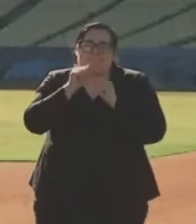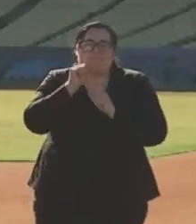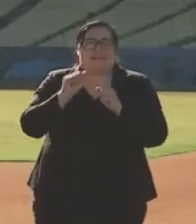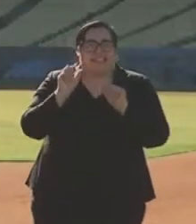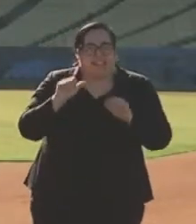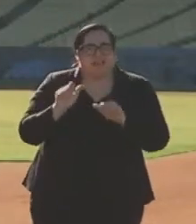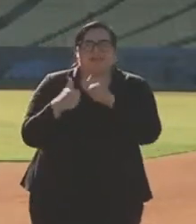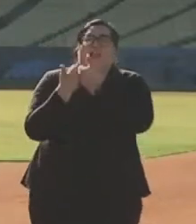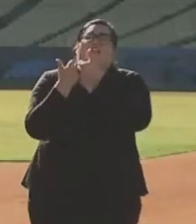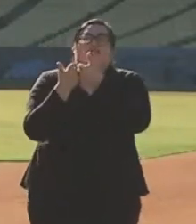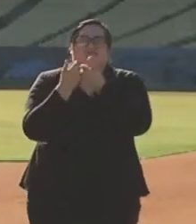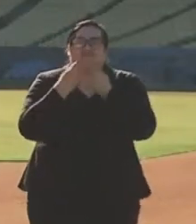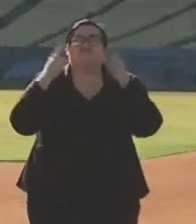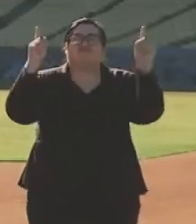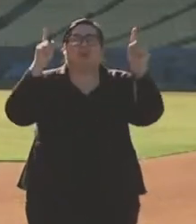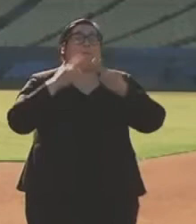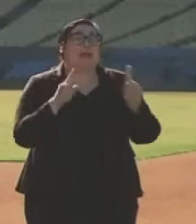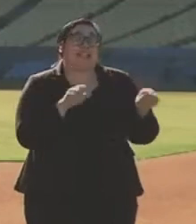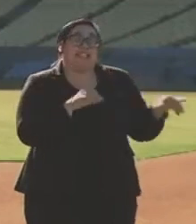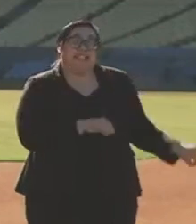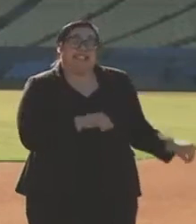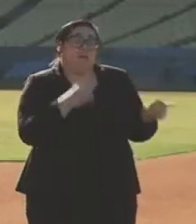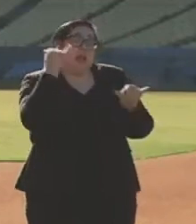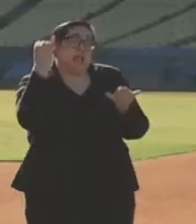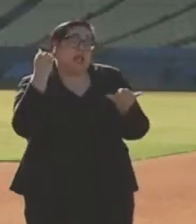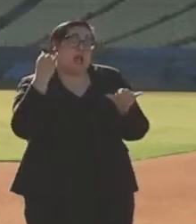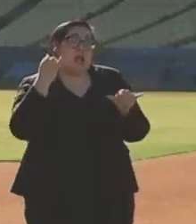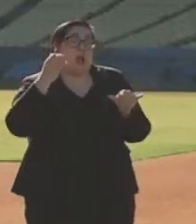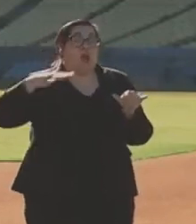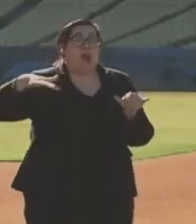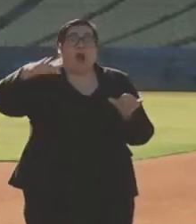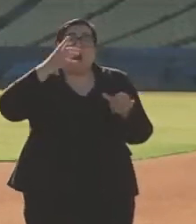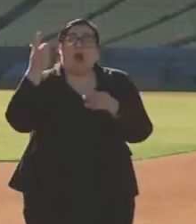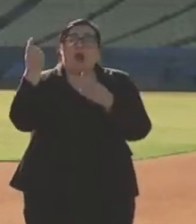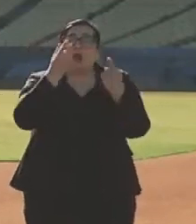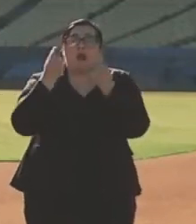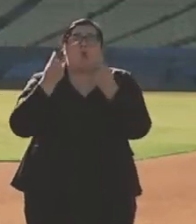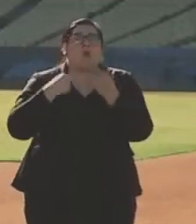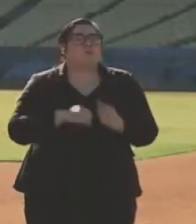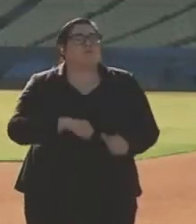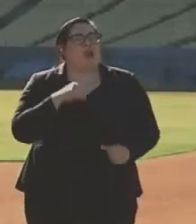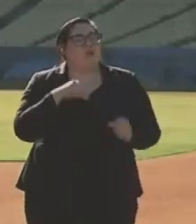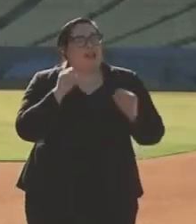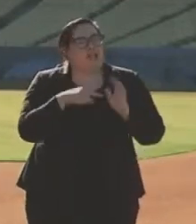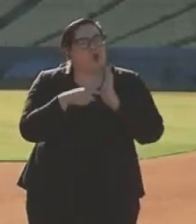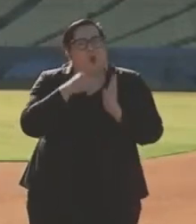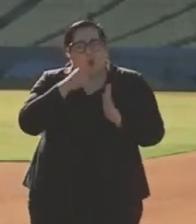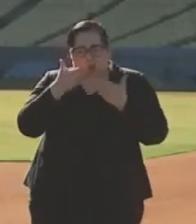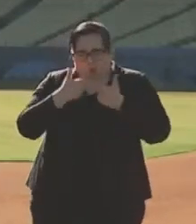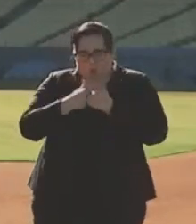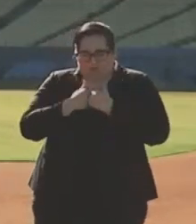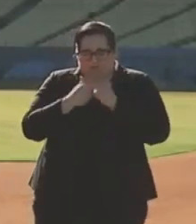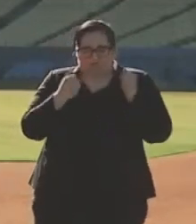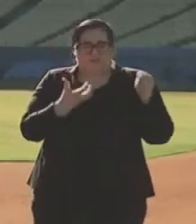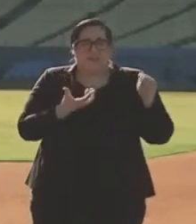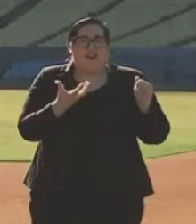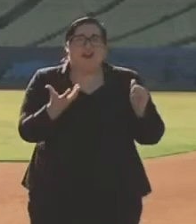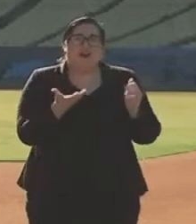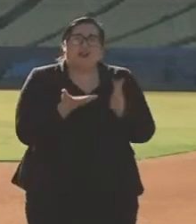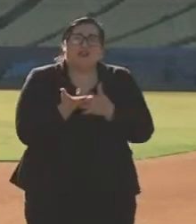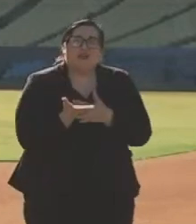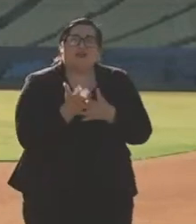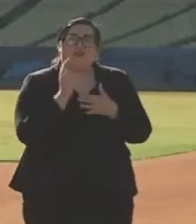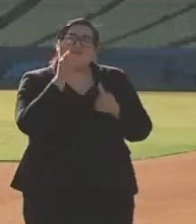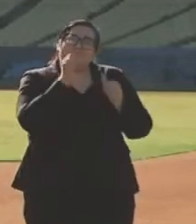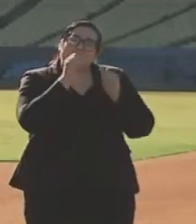similarly, off the field, we are very proud that we've been able to show who we are through adversity, from